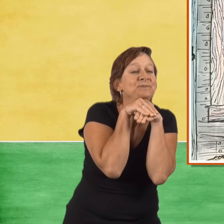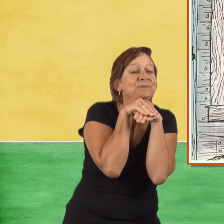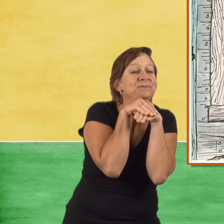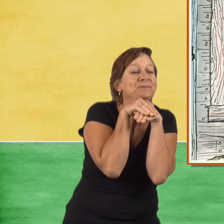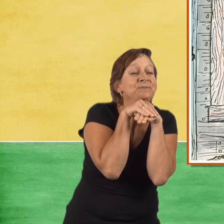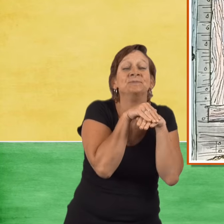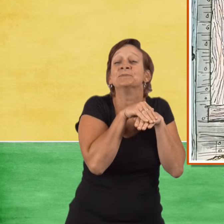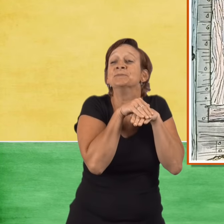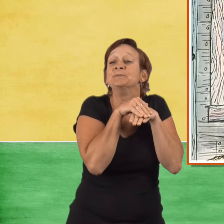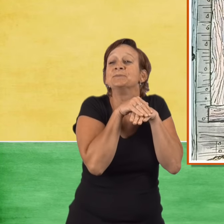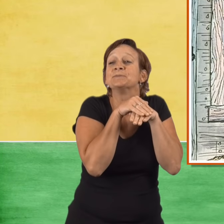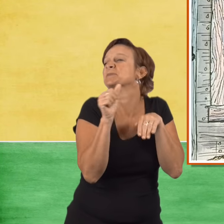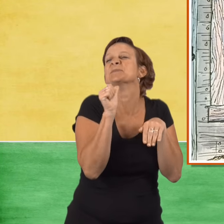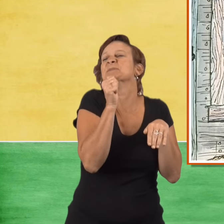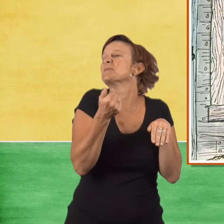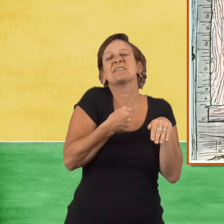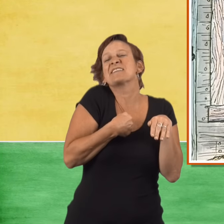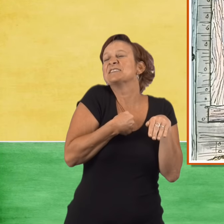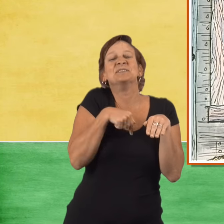Not I, said the mouse.